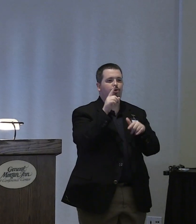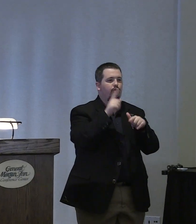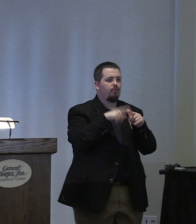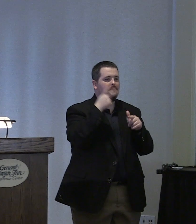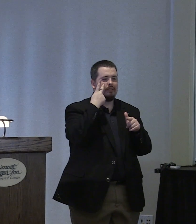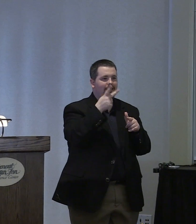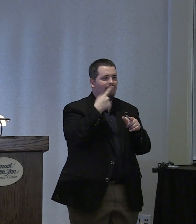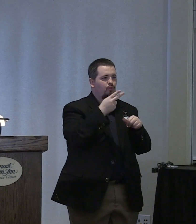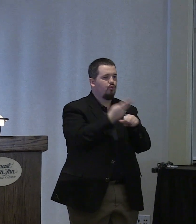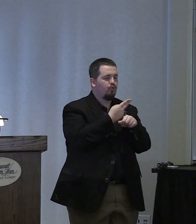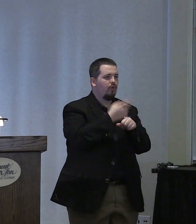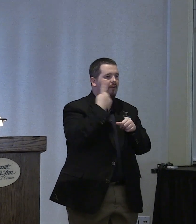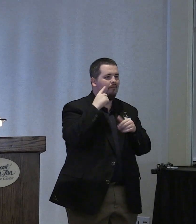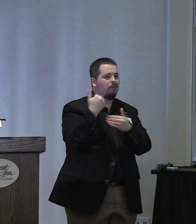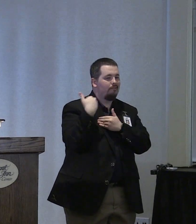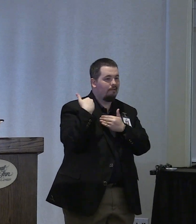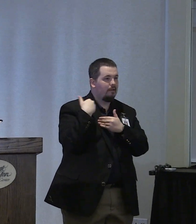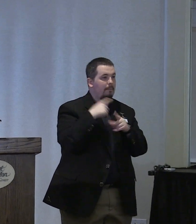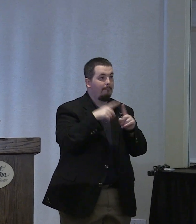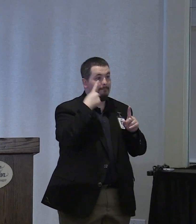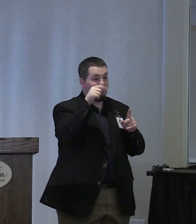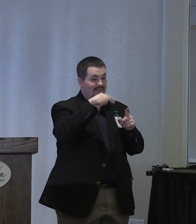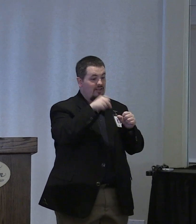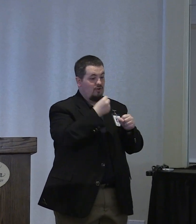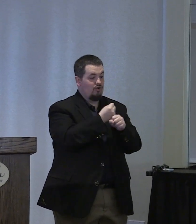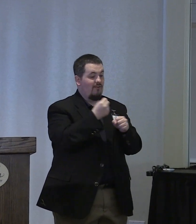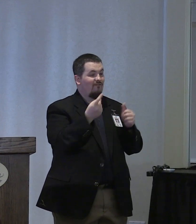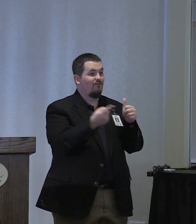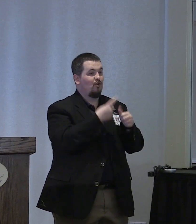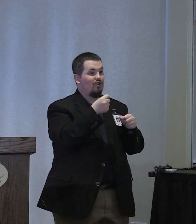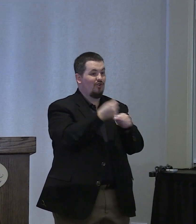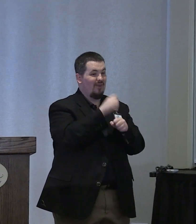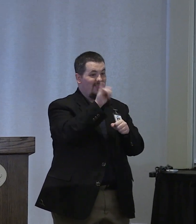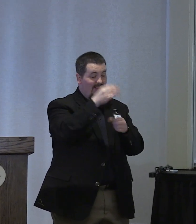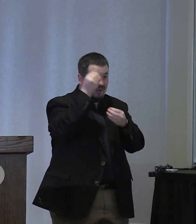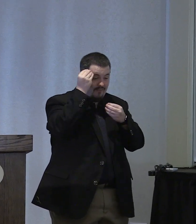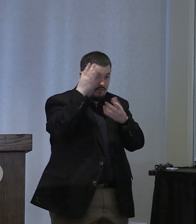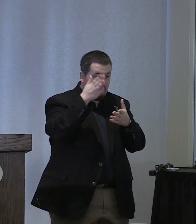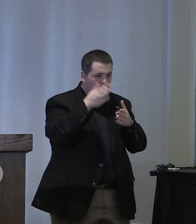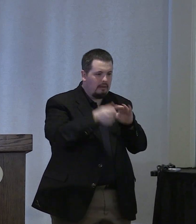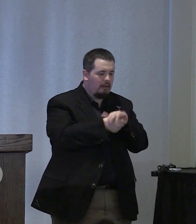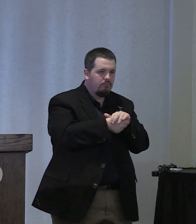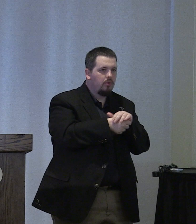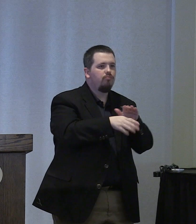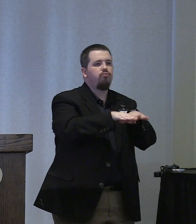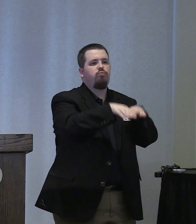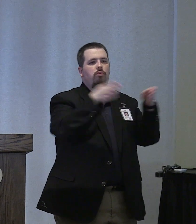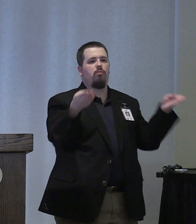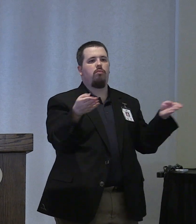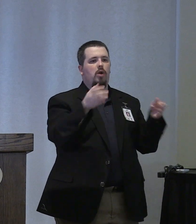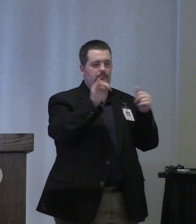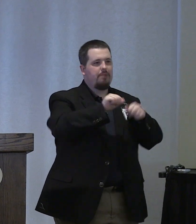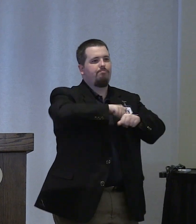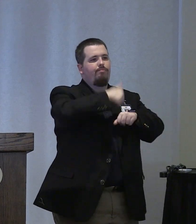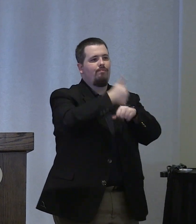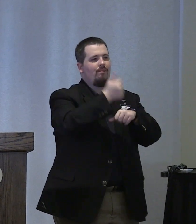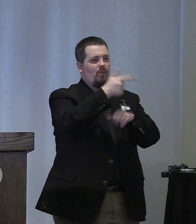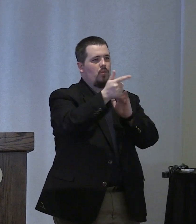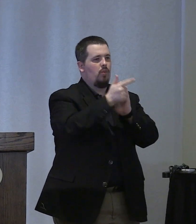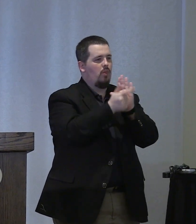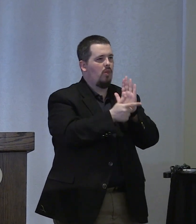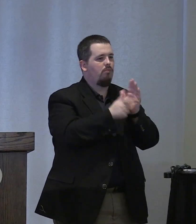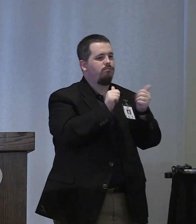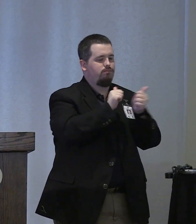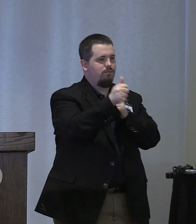for use and accountability but because this year is the first year that that data is not off limits this law will be implemented this fall